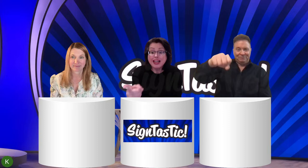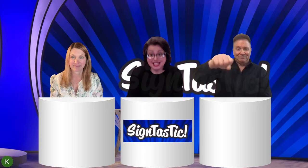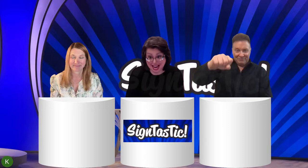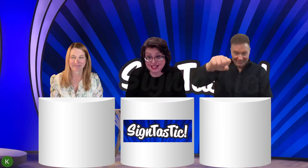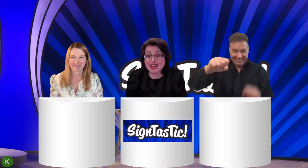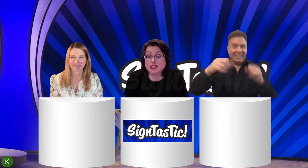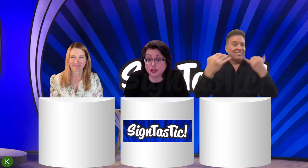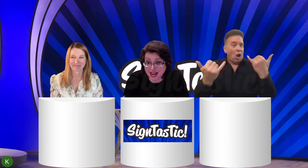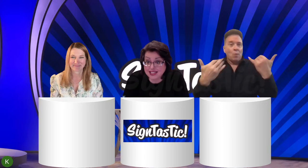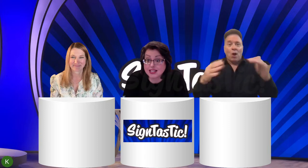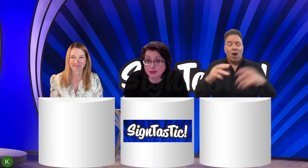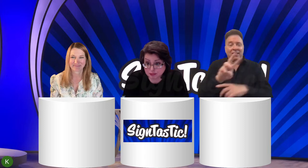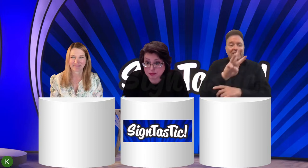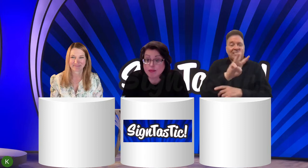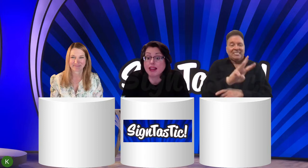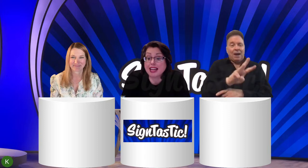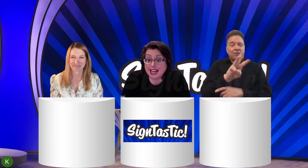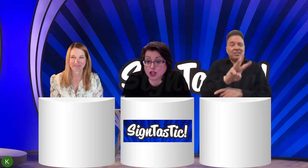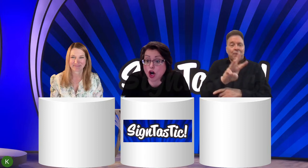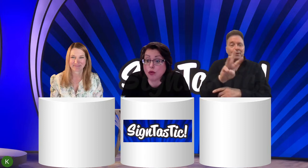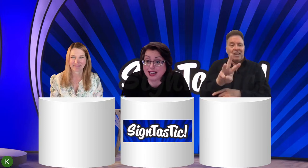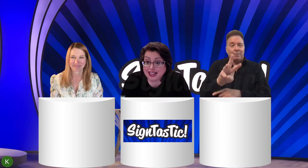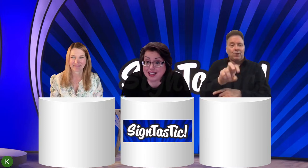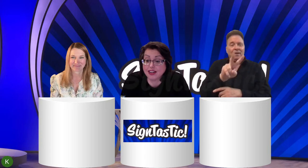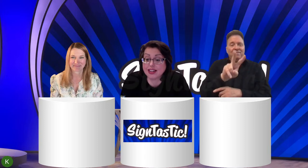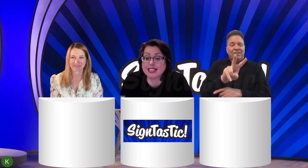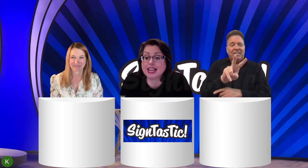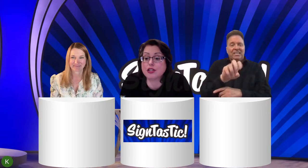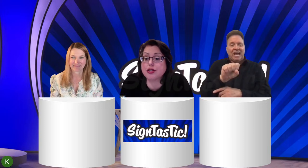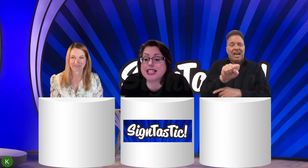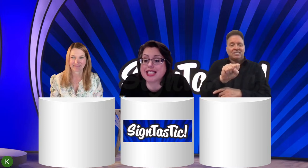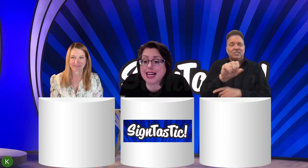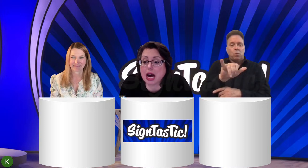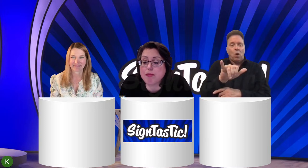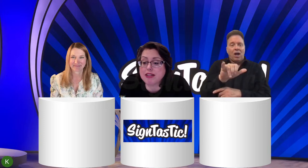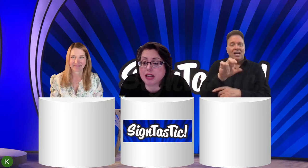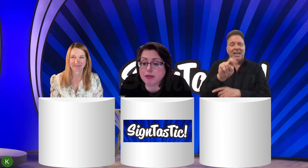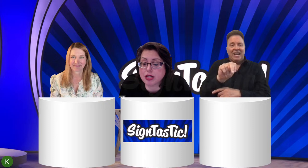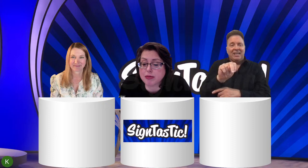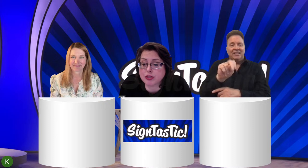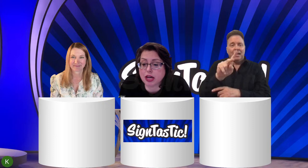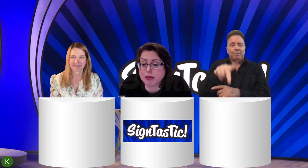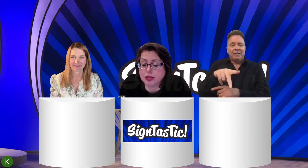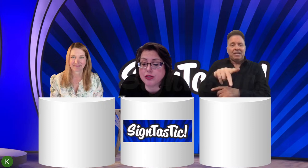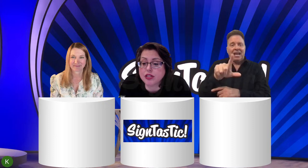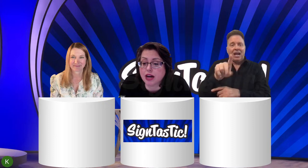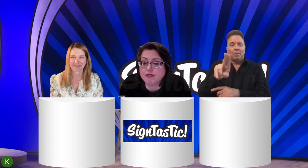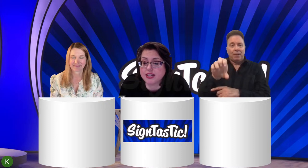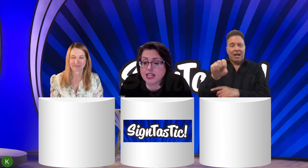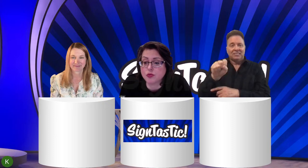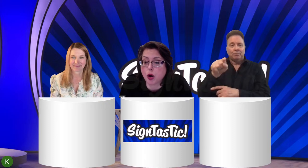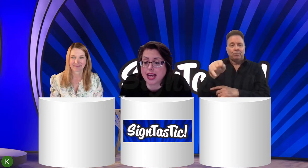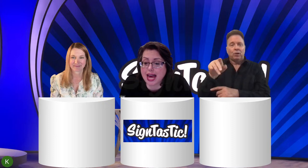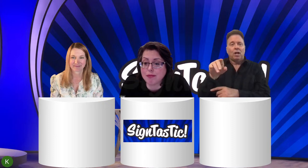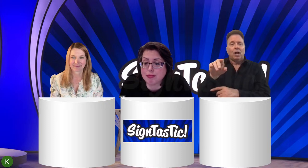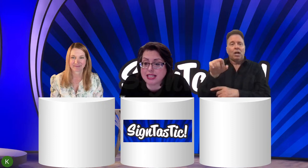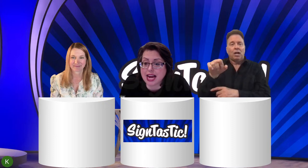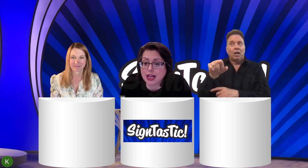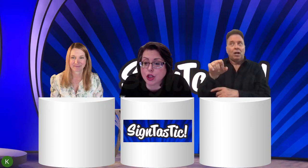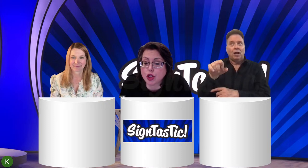Yes, that is correct. It's already on there. It's, you can sign up at www.vsynplus